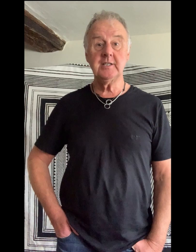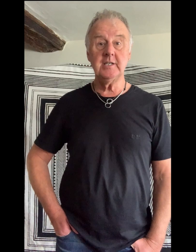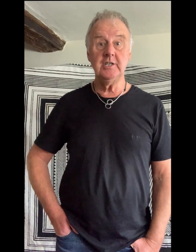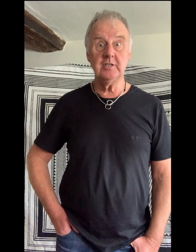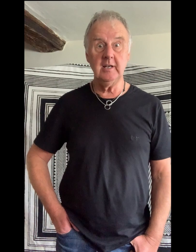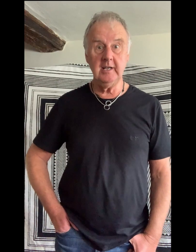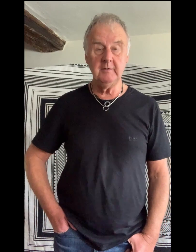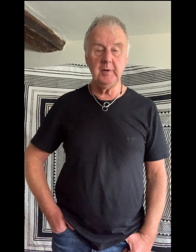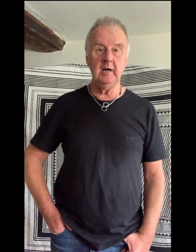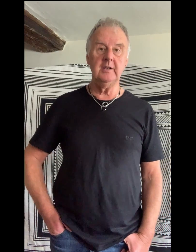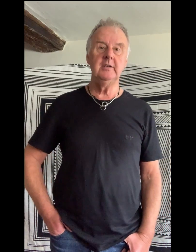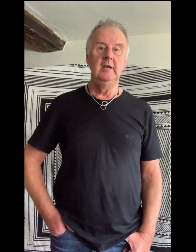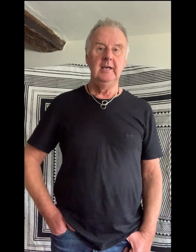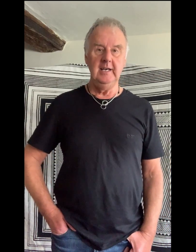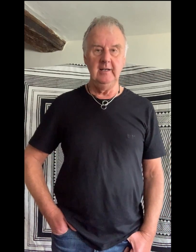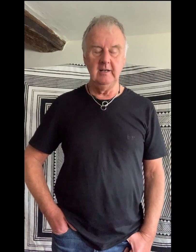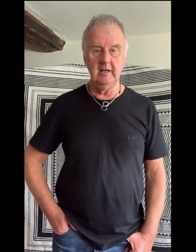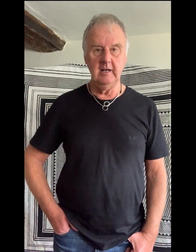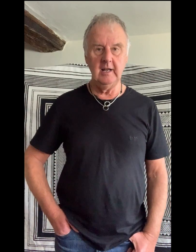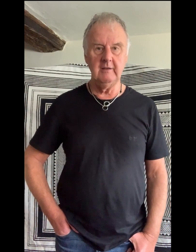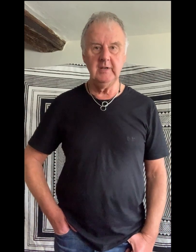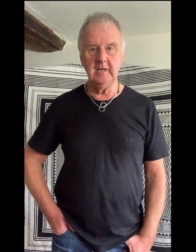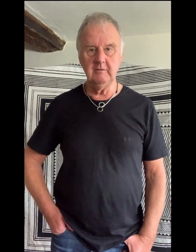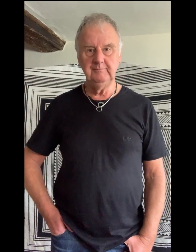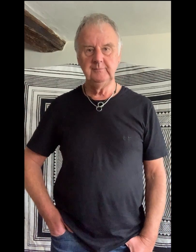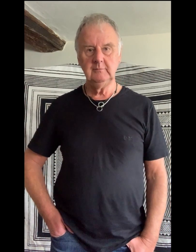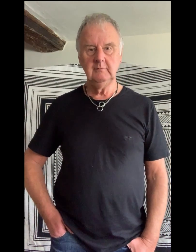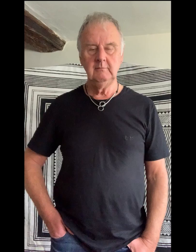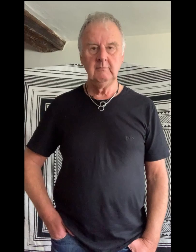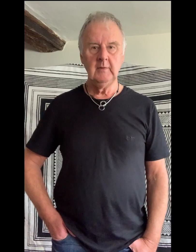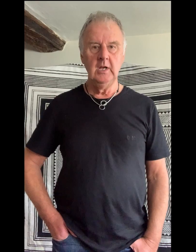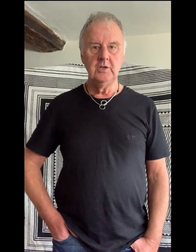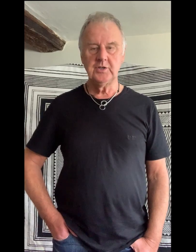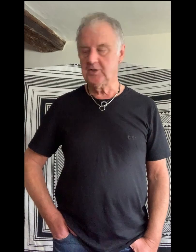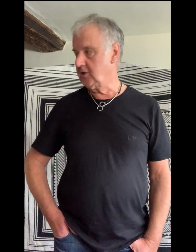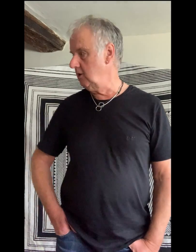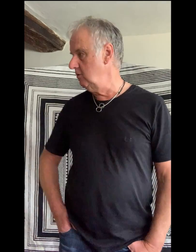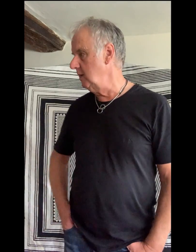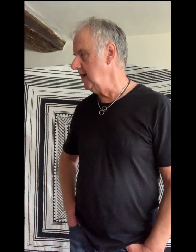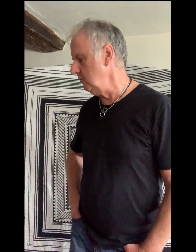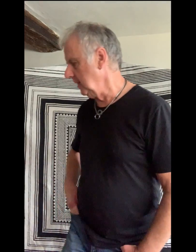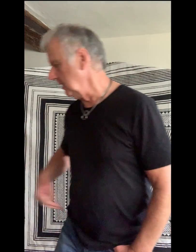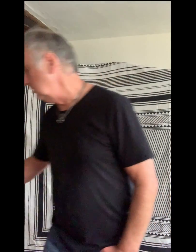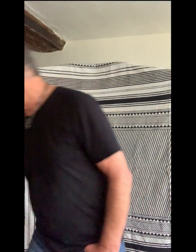teach the lead part in another video. So here we go.